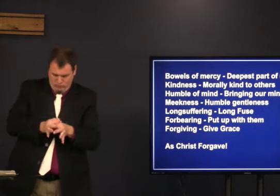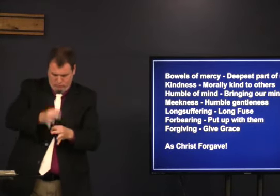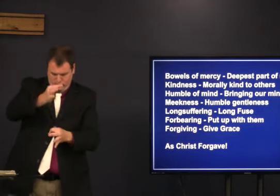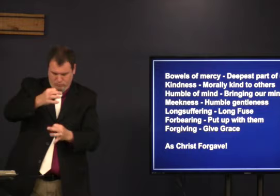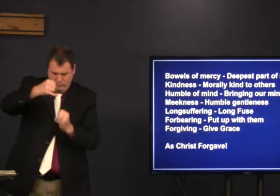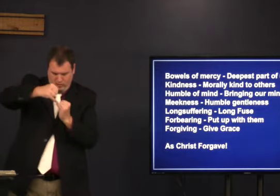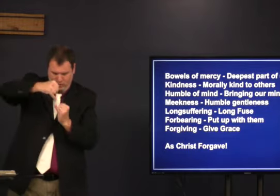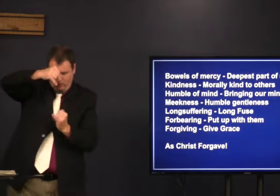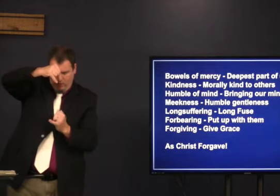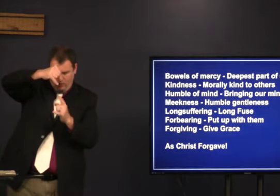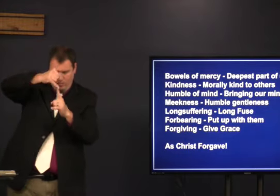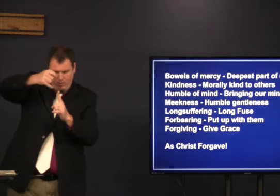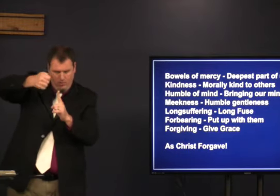And it causes the explosion.